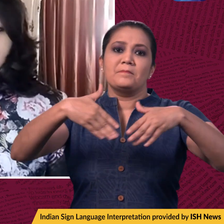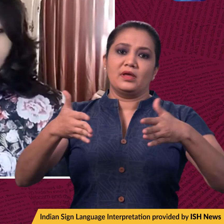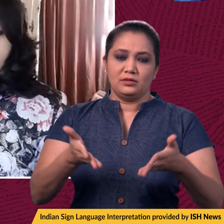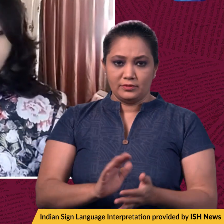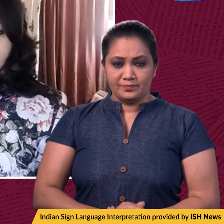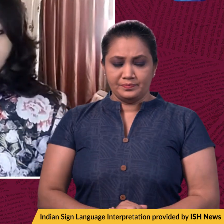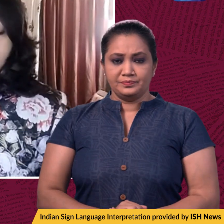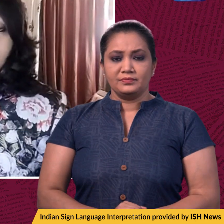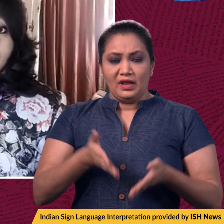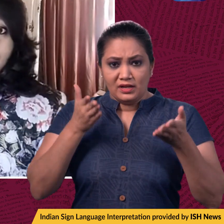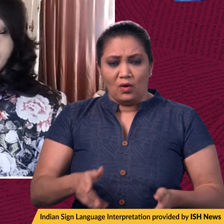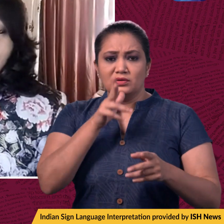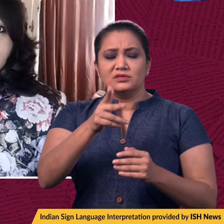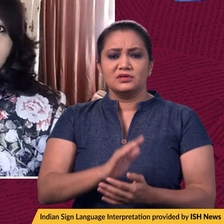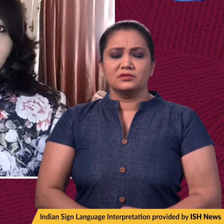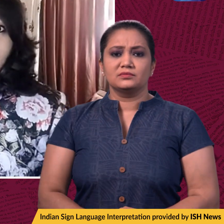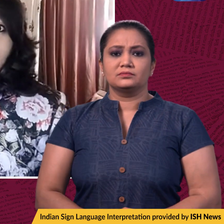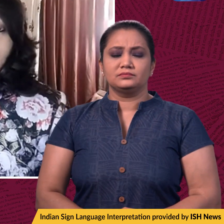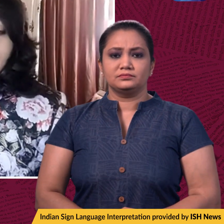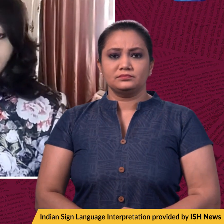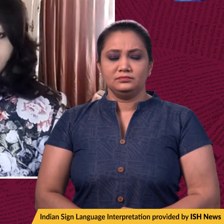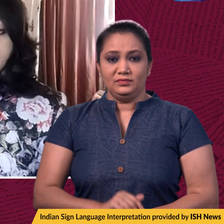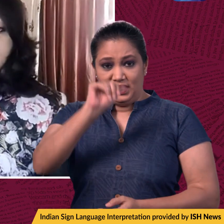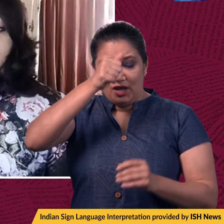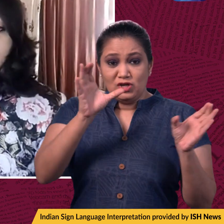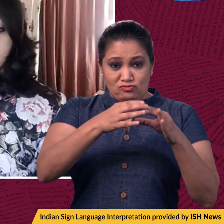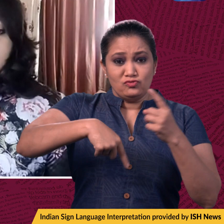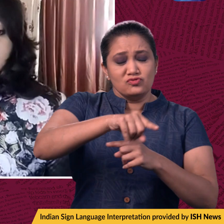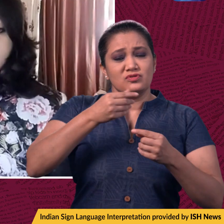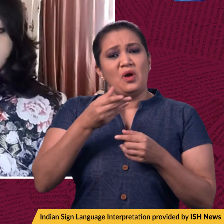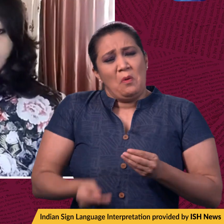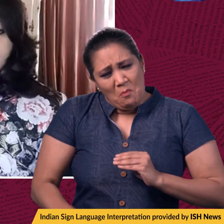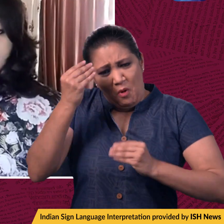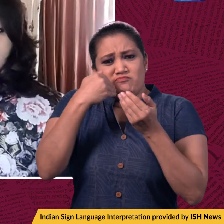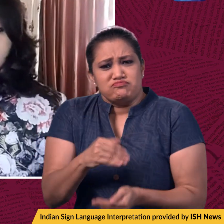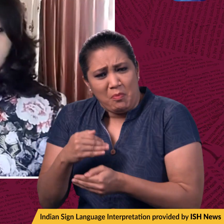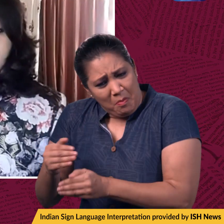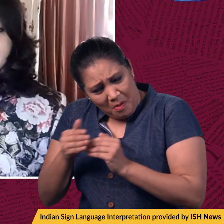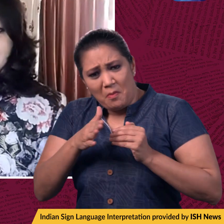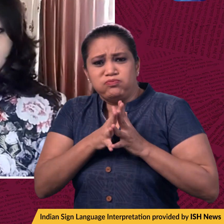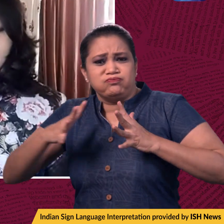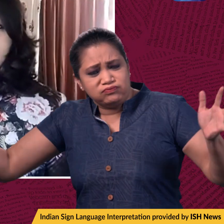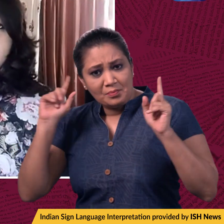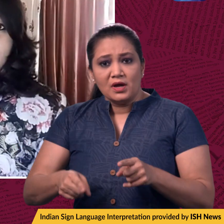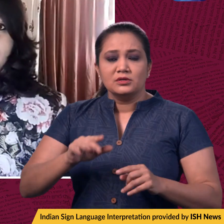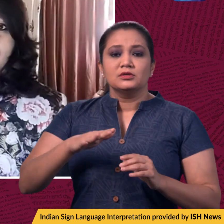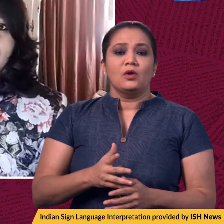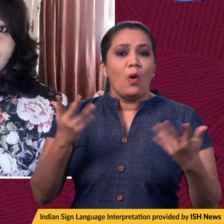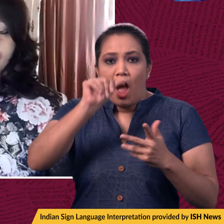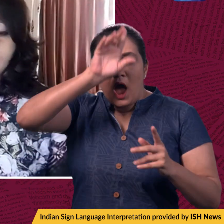has now urged Hindus to produce more children to prevent India from becoming Hindu